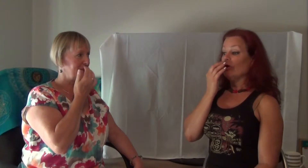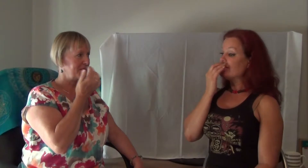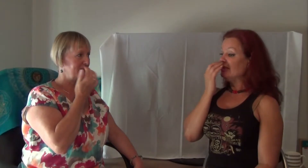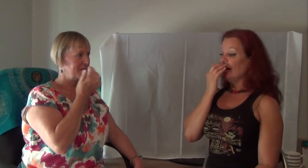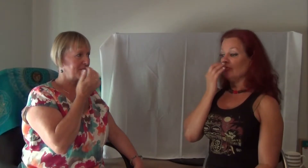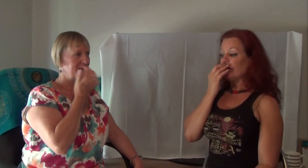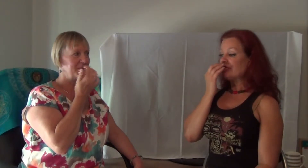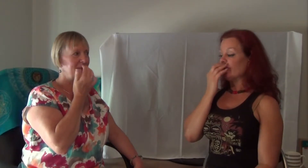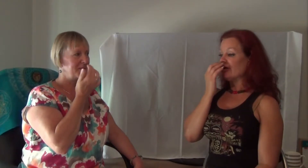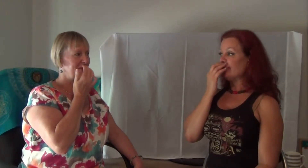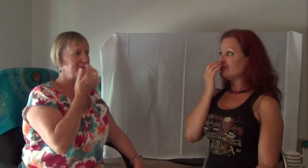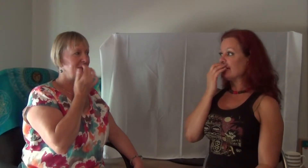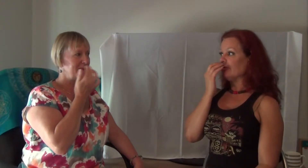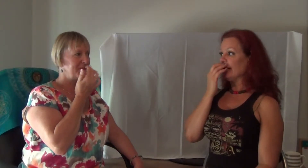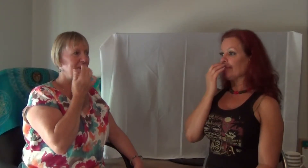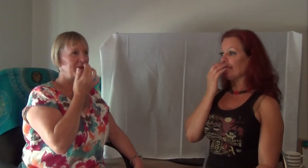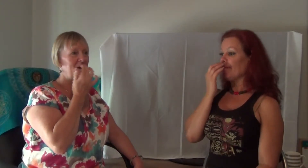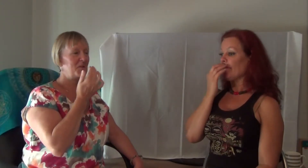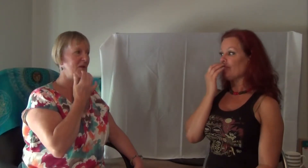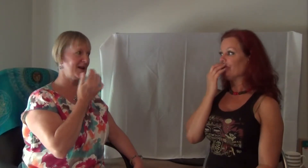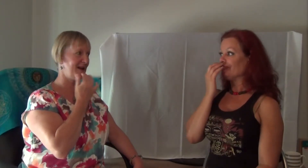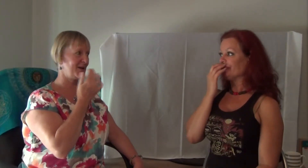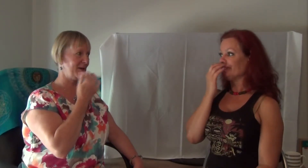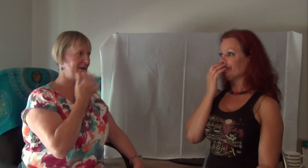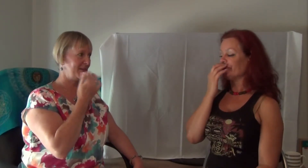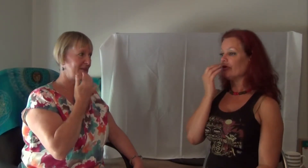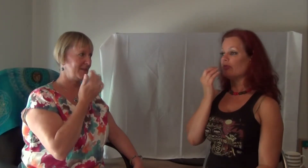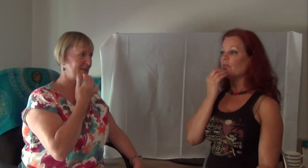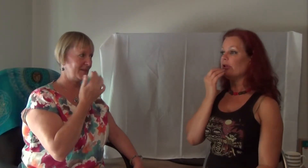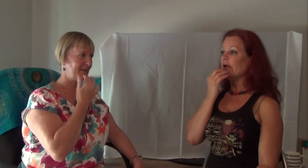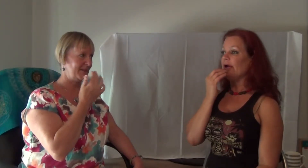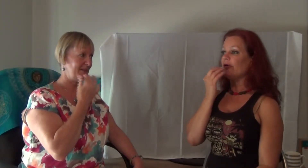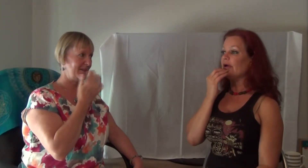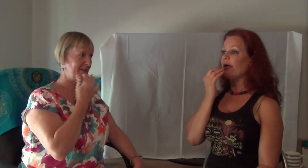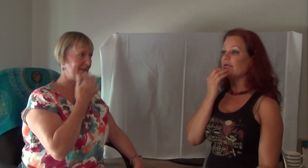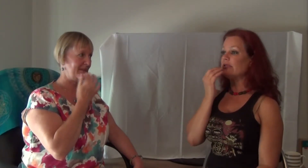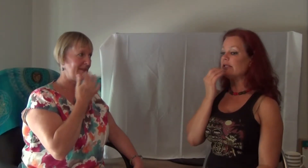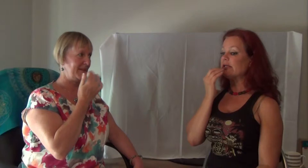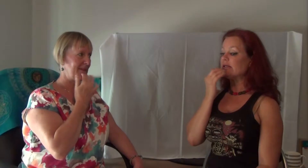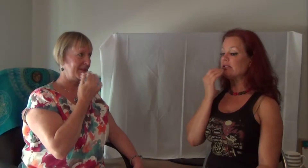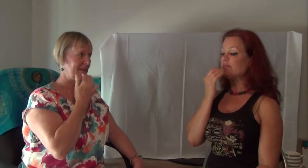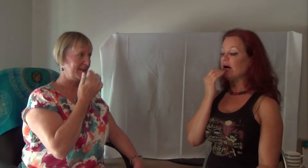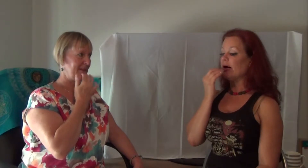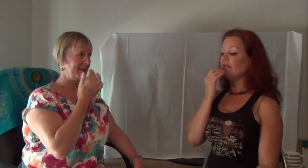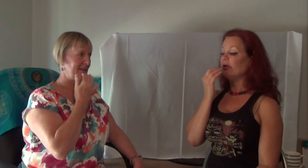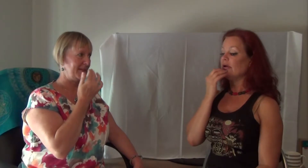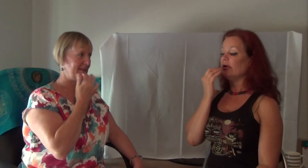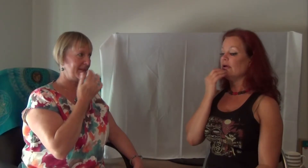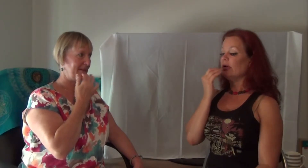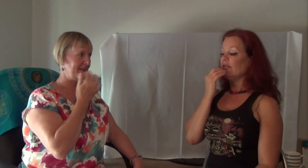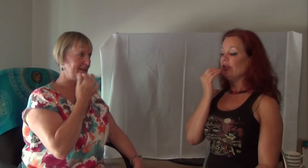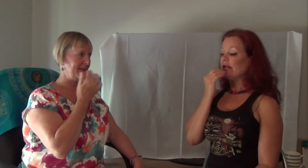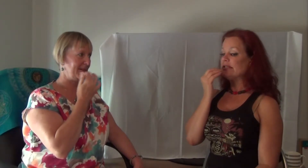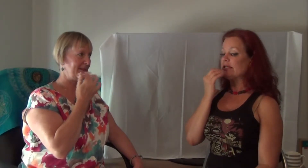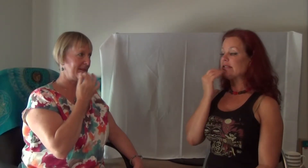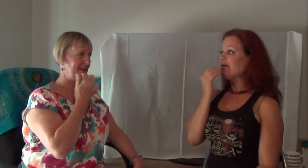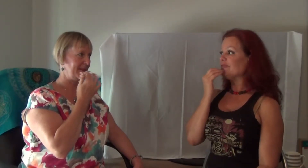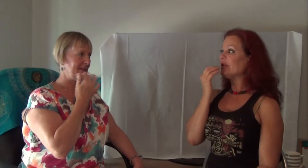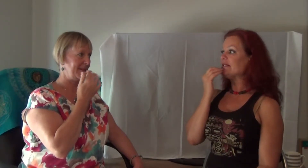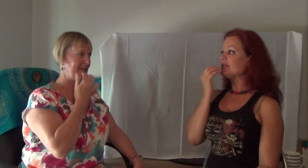was not watching where he was going. I'm really angry. I'm really angry. I was in a spot that is a safe place